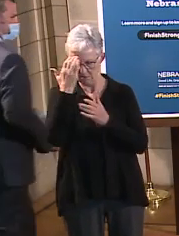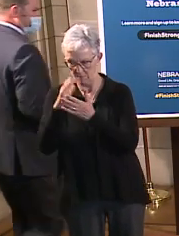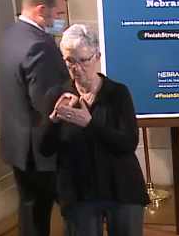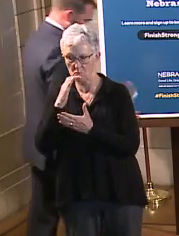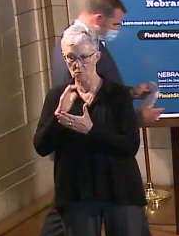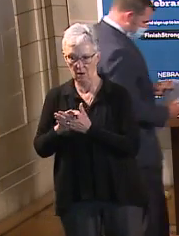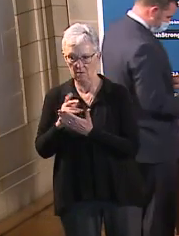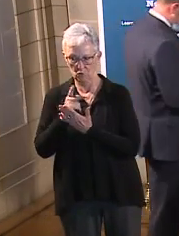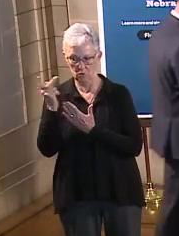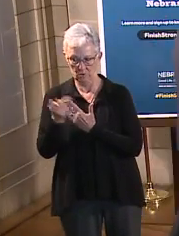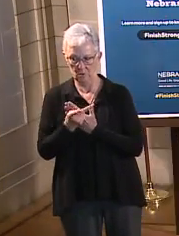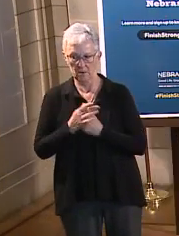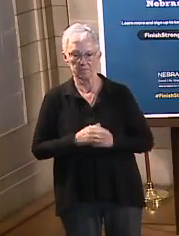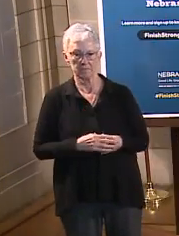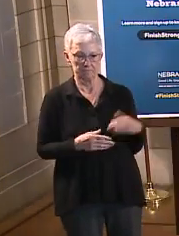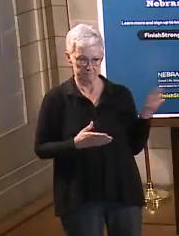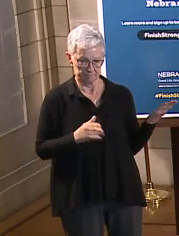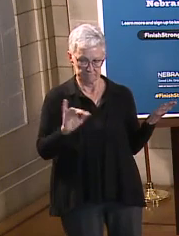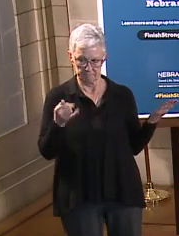Jason?